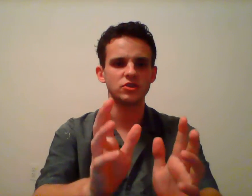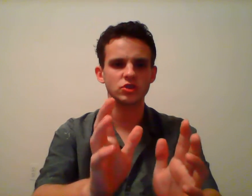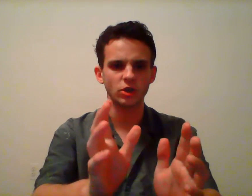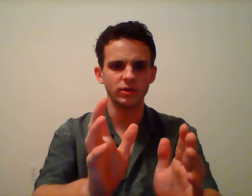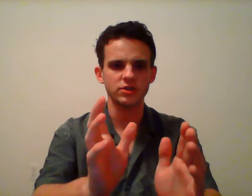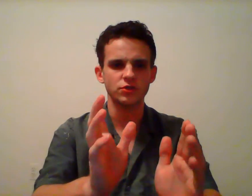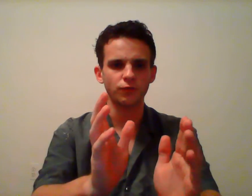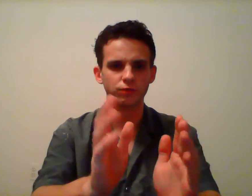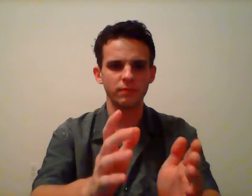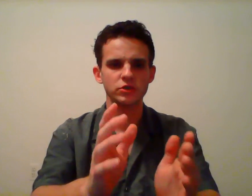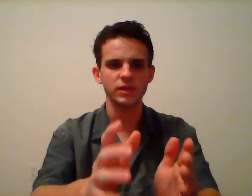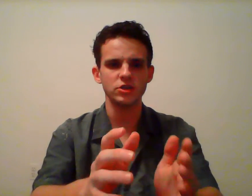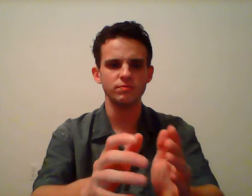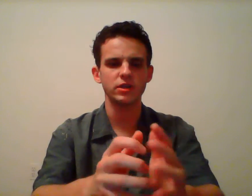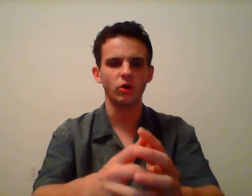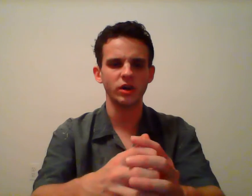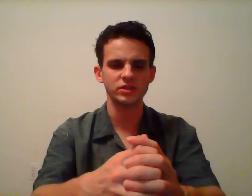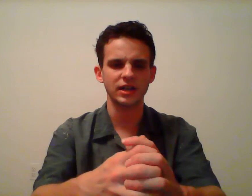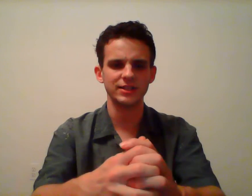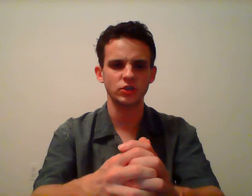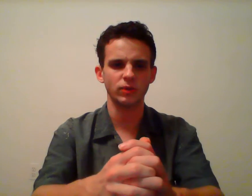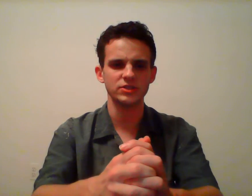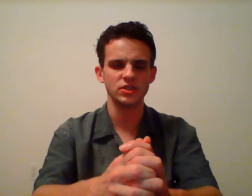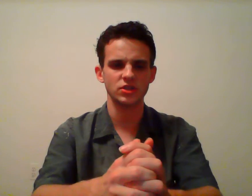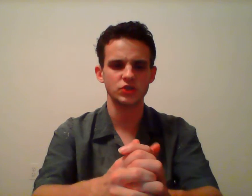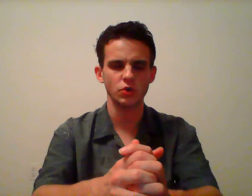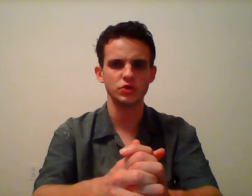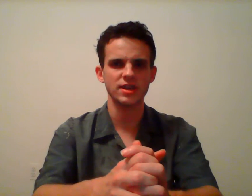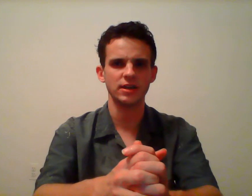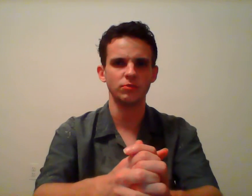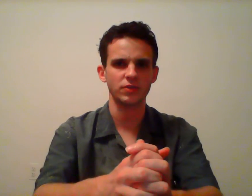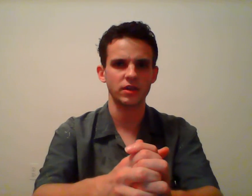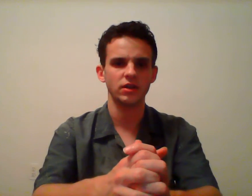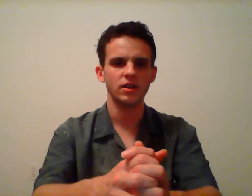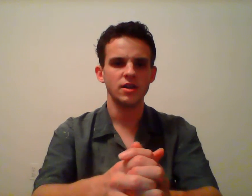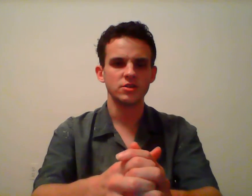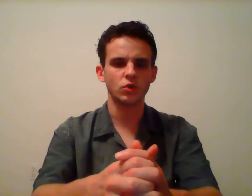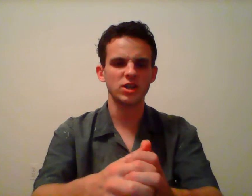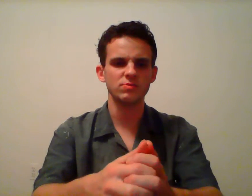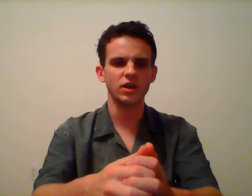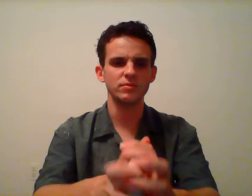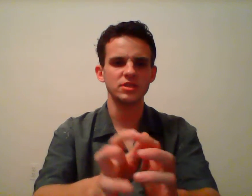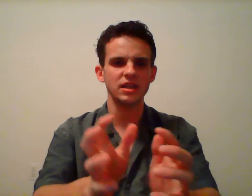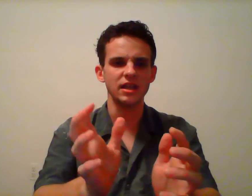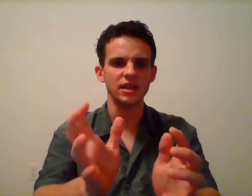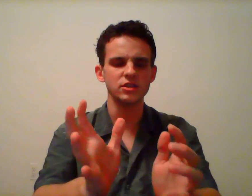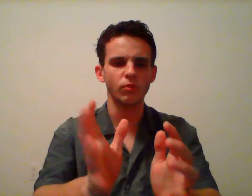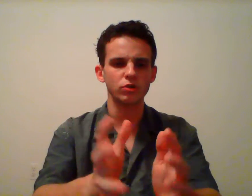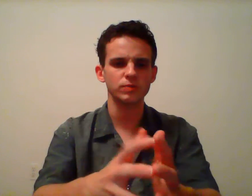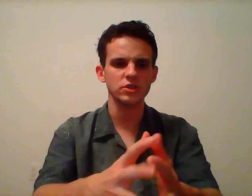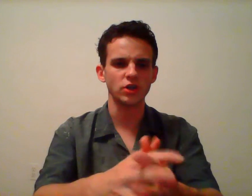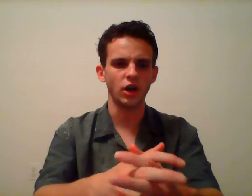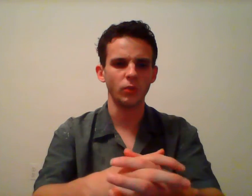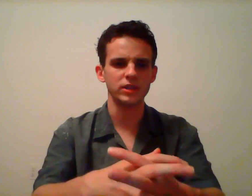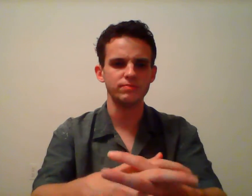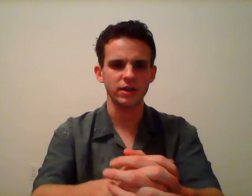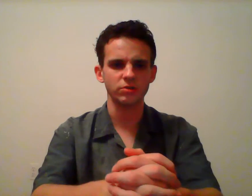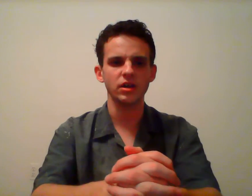discouraged from speech because of the consequences associated with it. So the question becomes, is more speech always better?